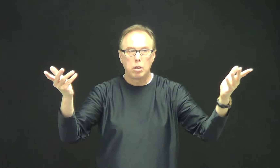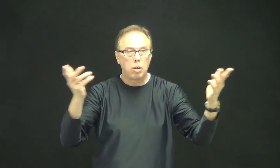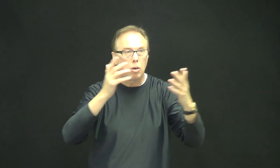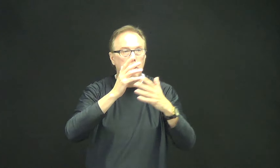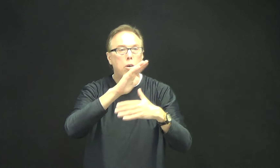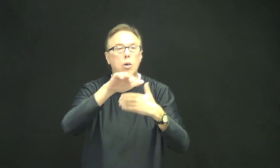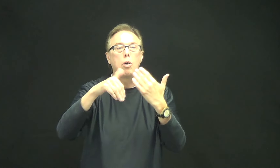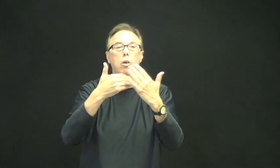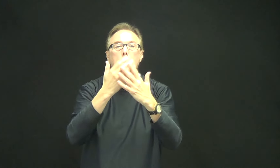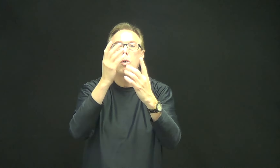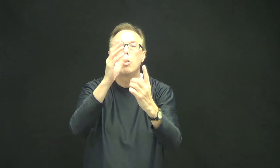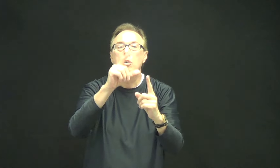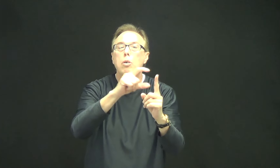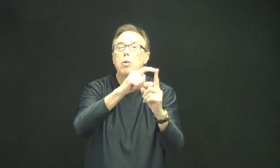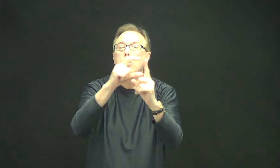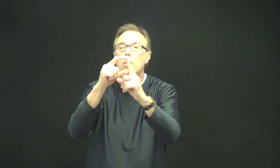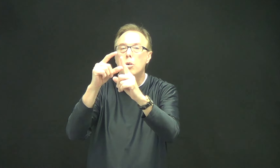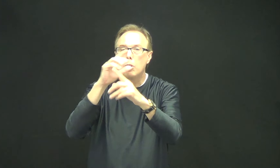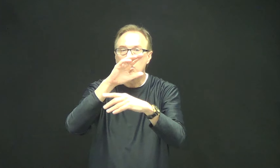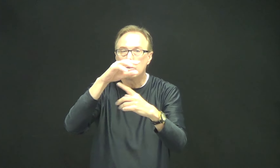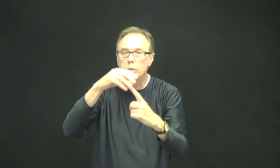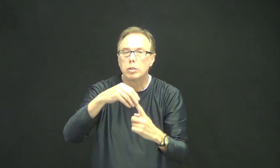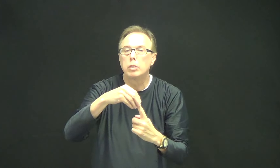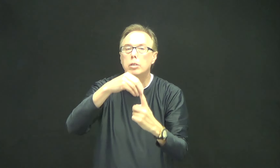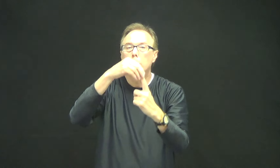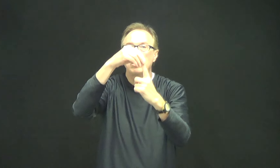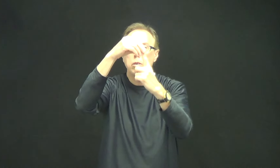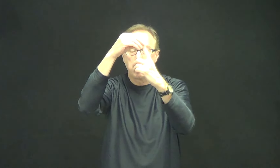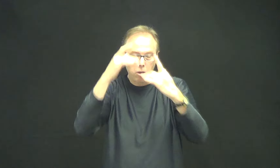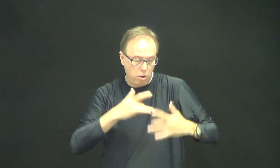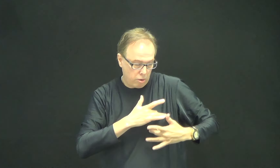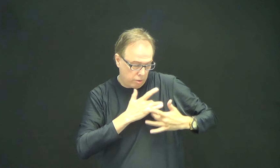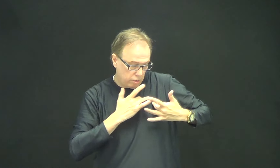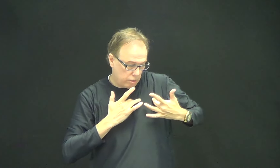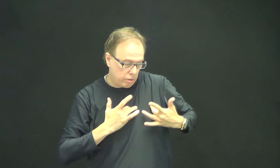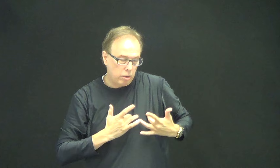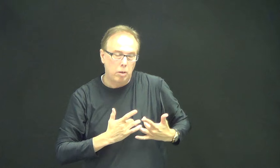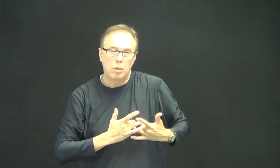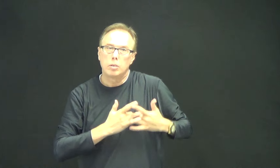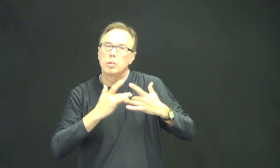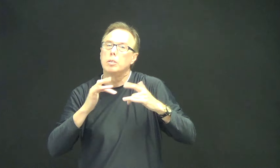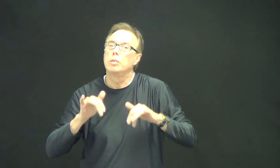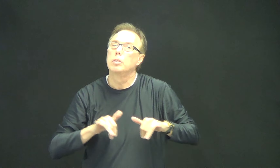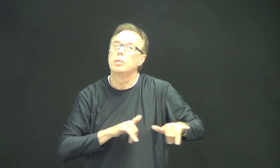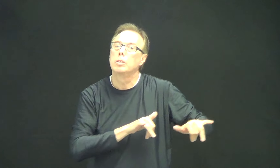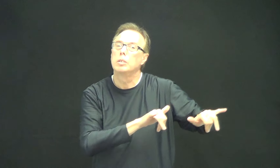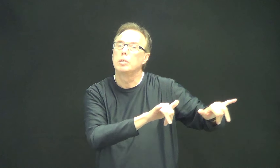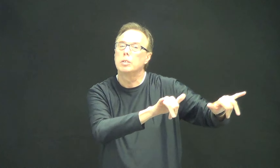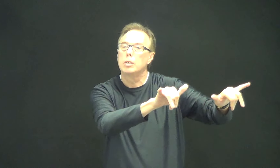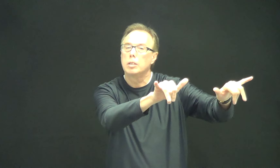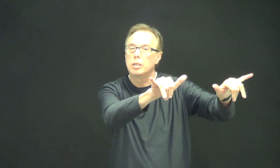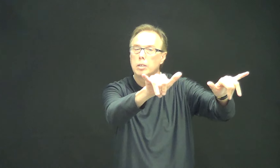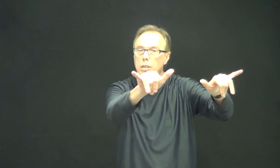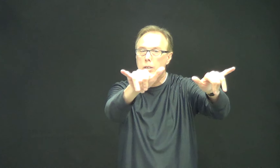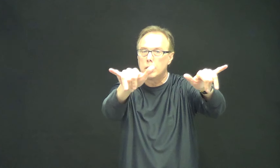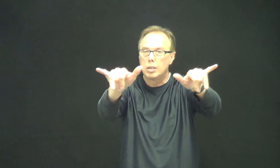though our words are all unique, our hearts are still the same.